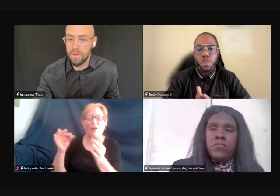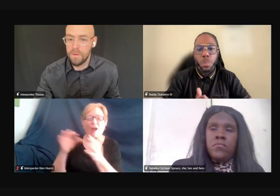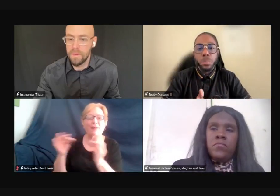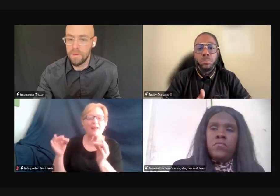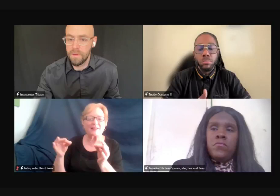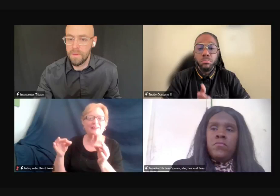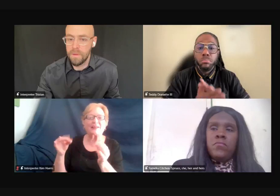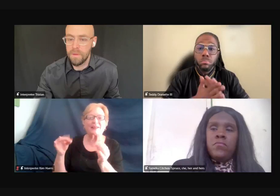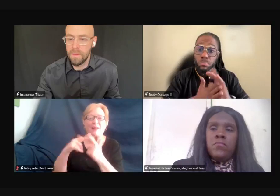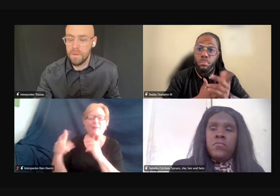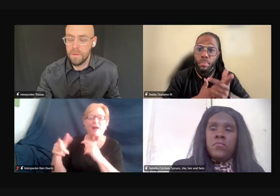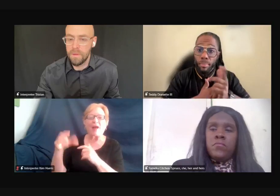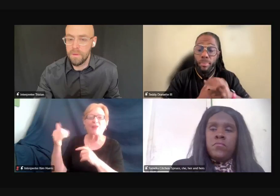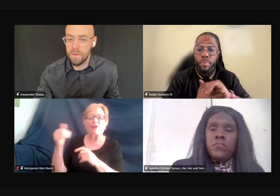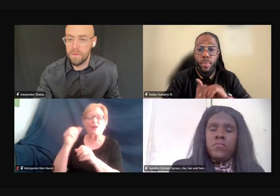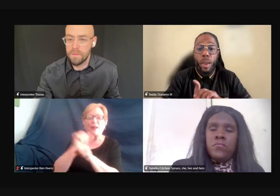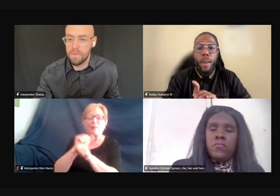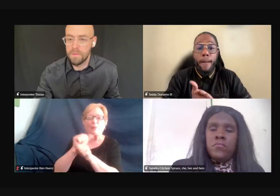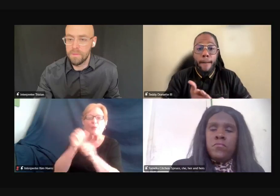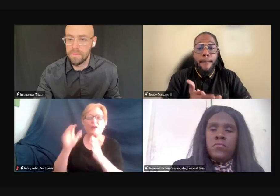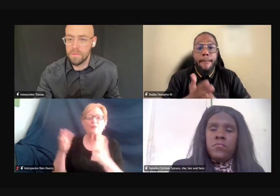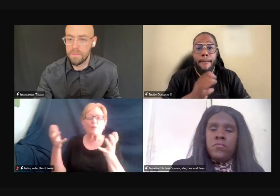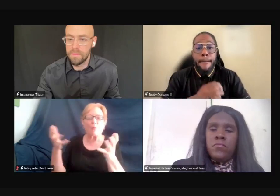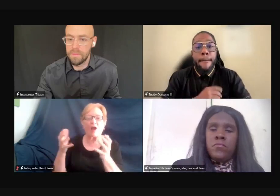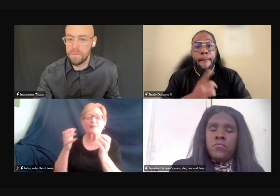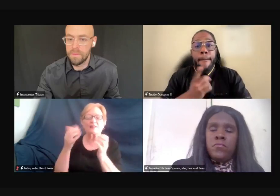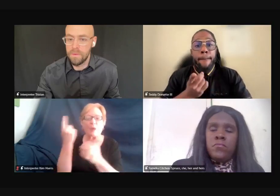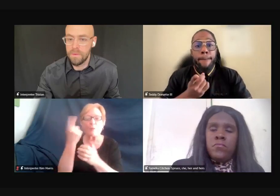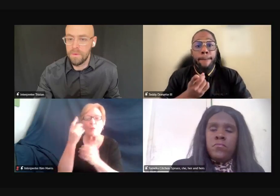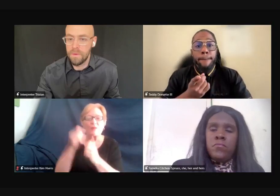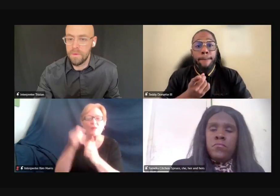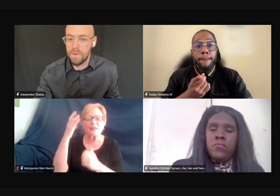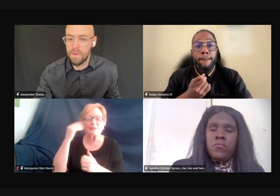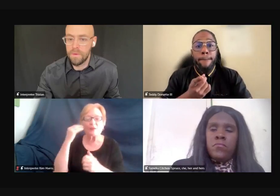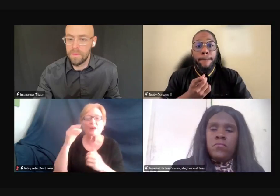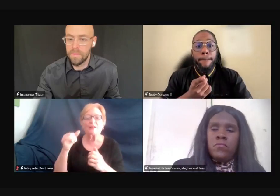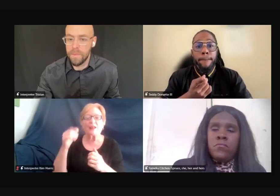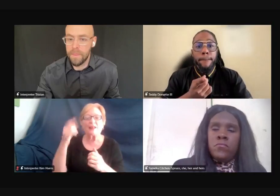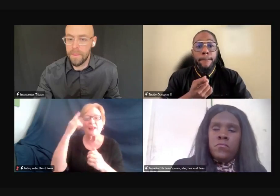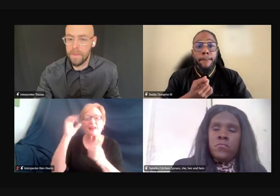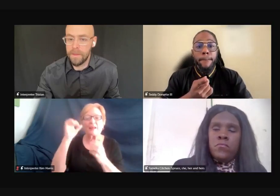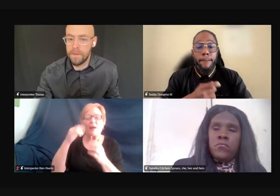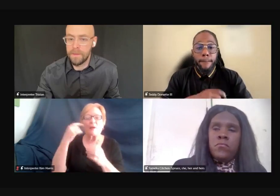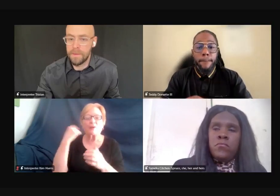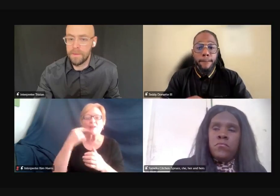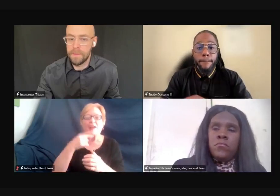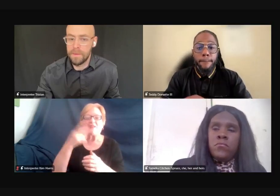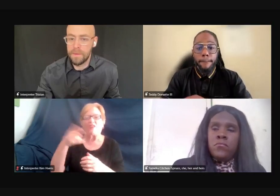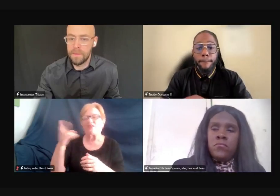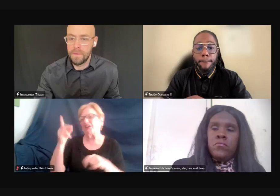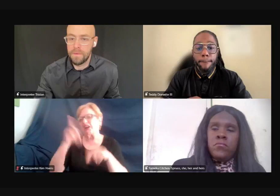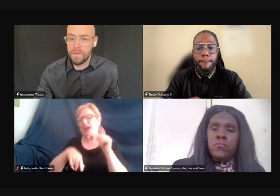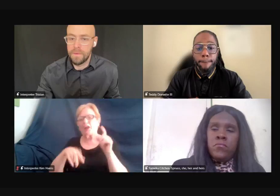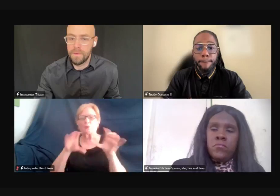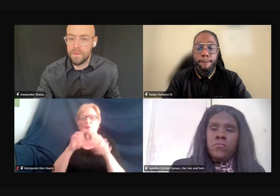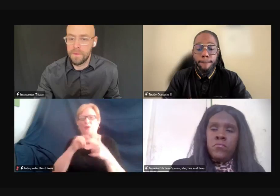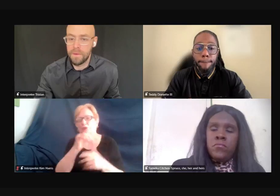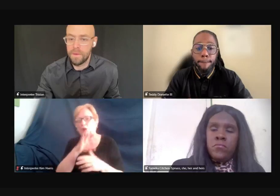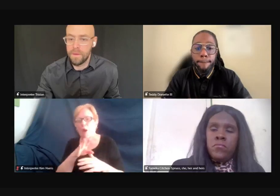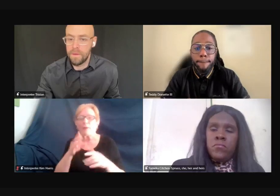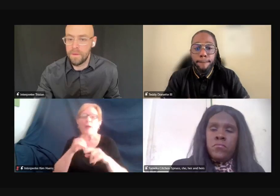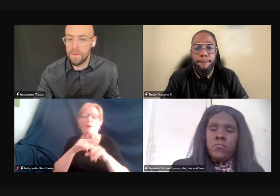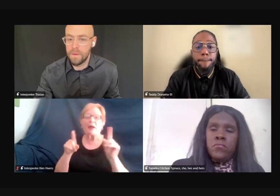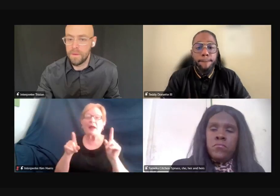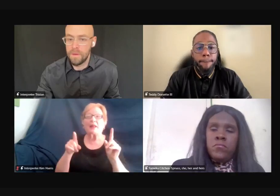some employers want someone with experience and who thinks deaf and hard of hearing can't do the job. Um,